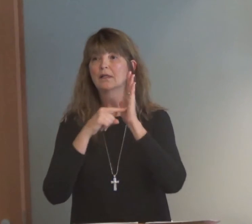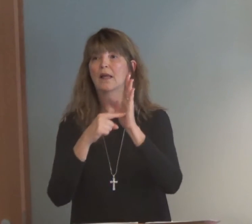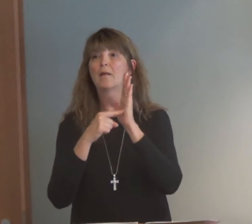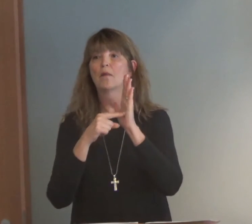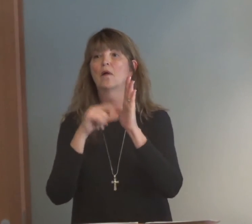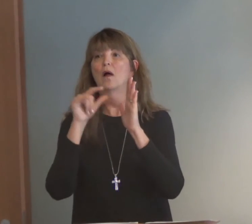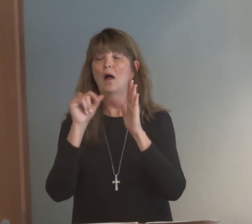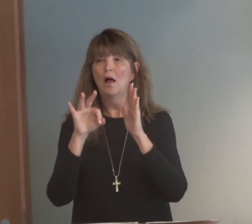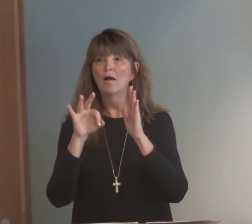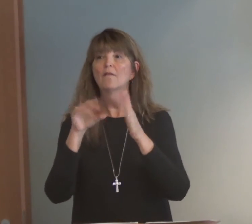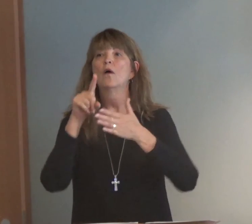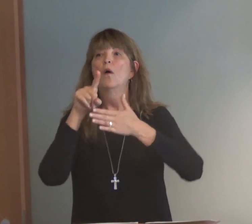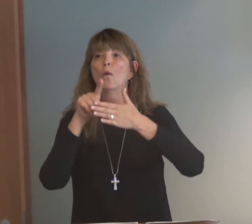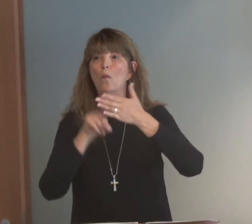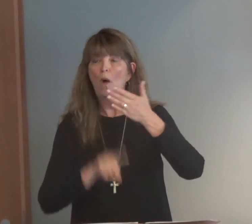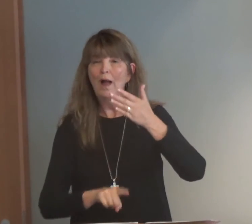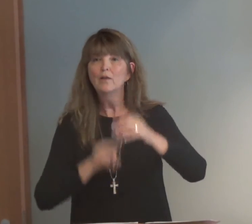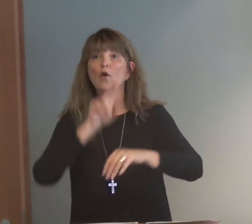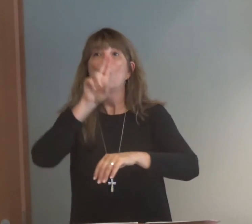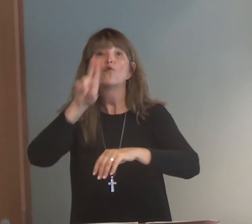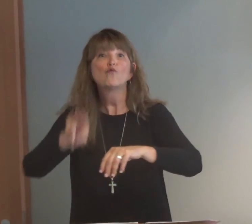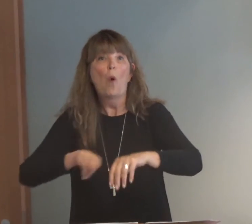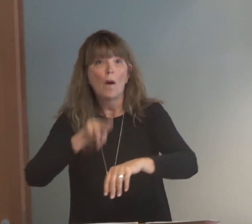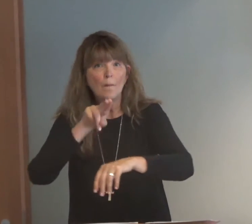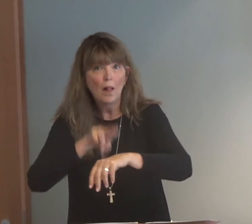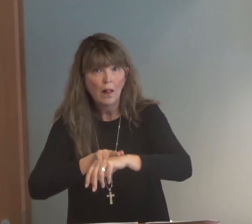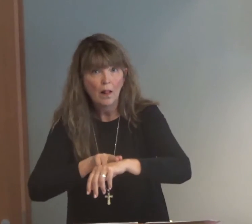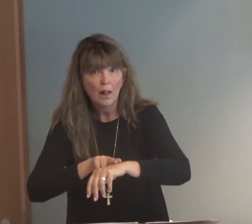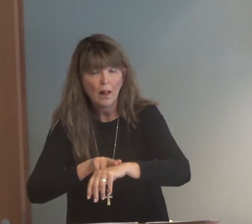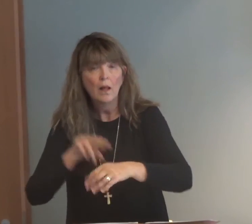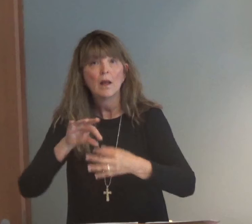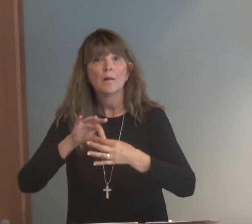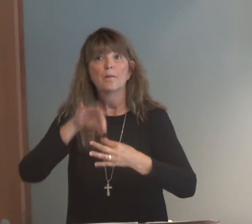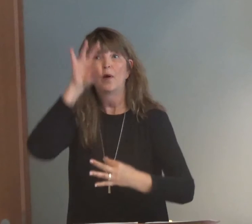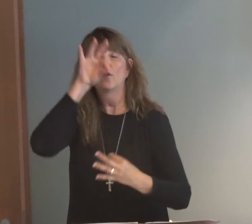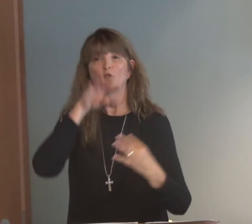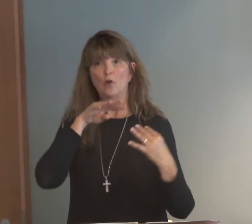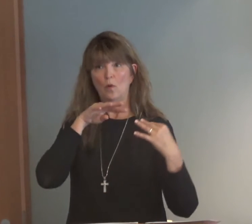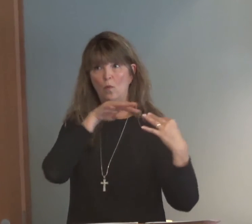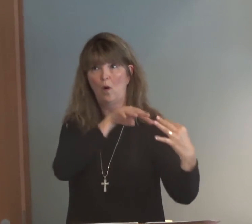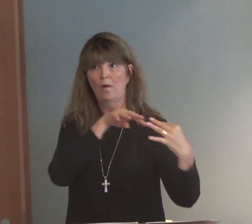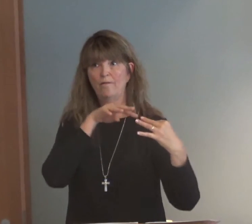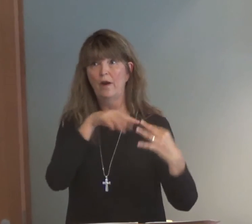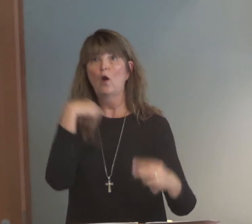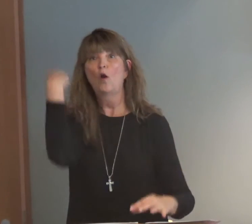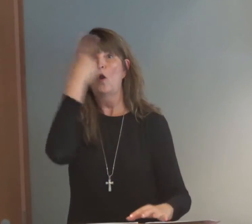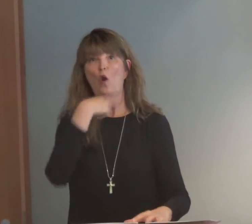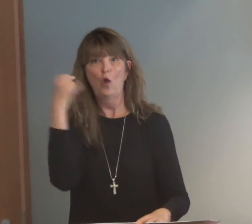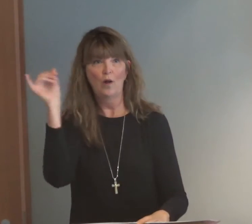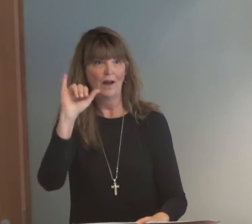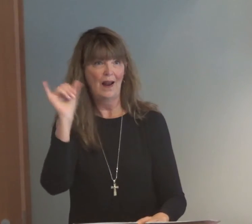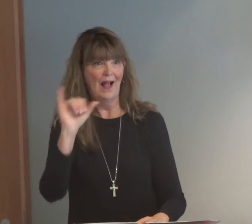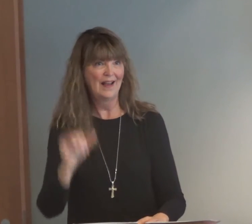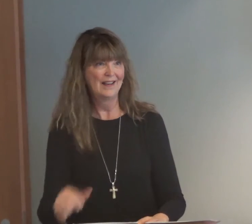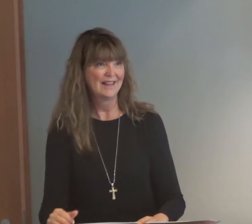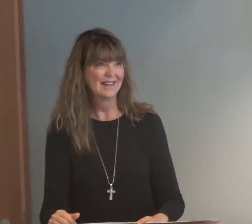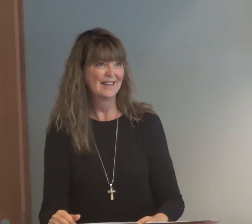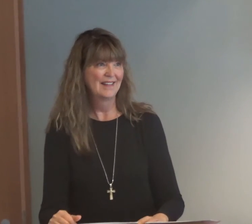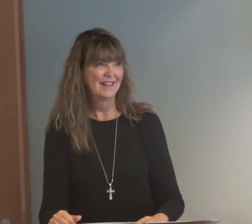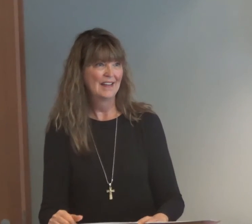And this is a beautiful example of what normal spiritual warfare looks like.